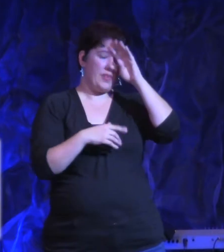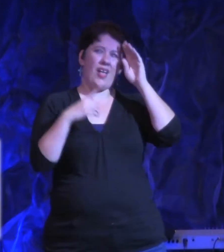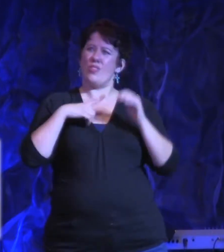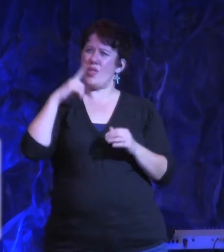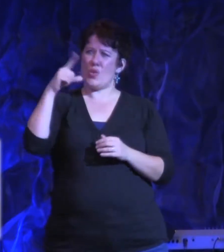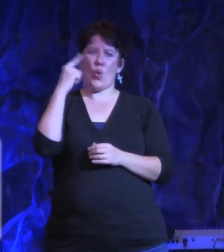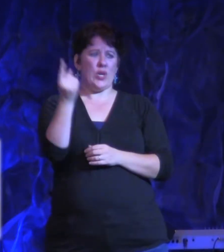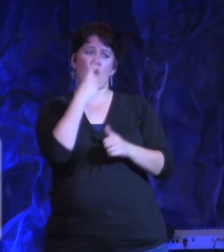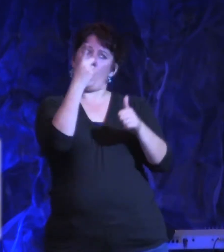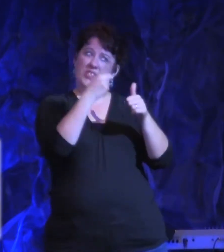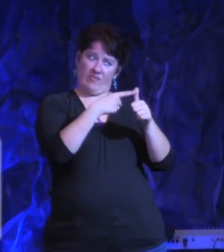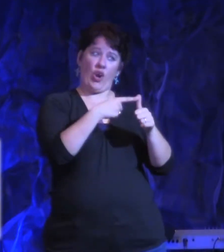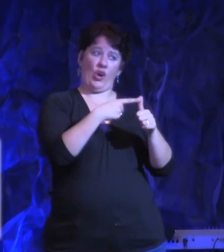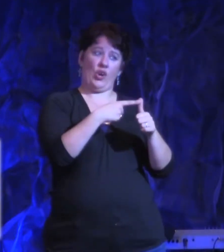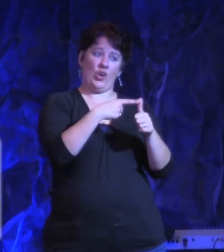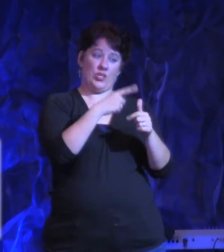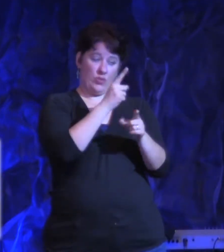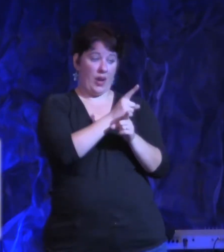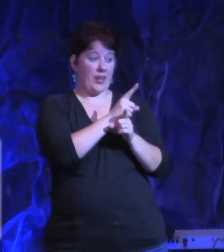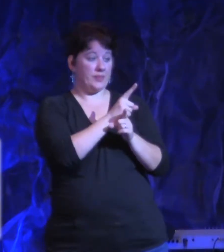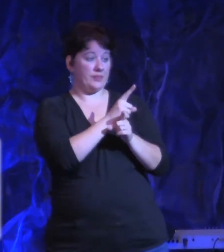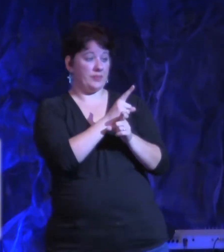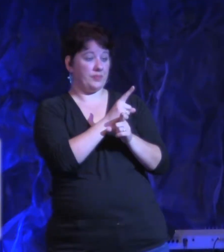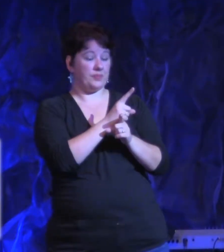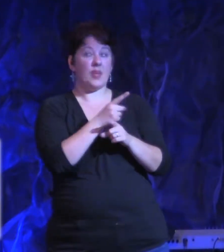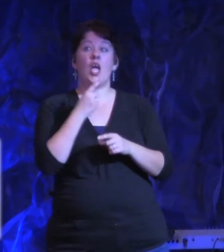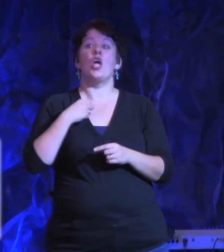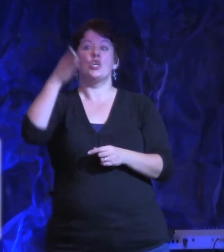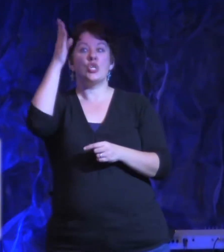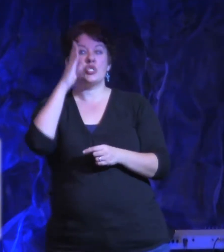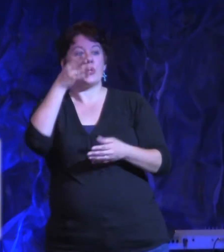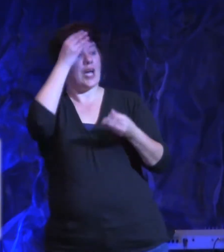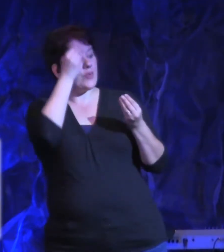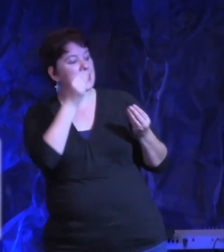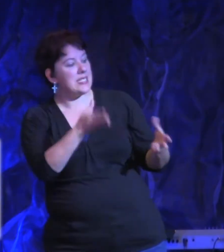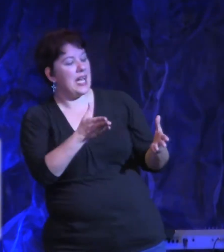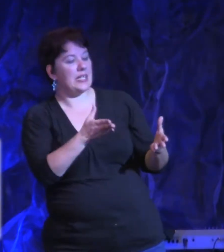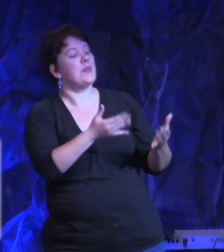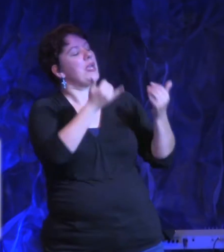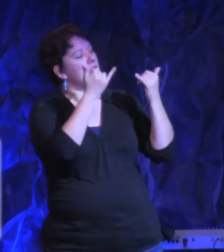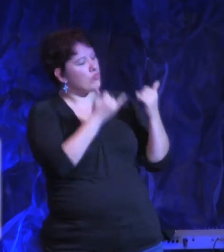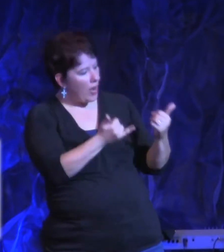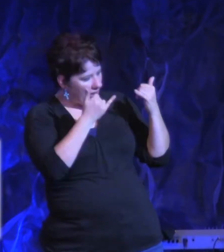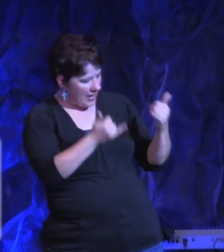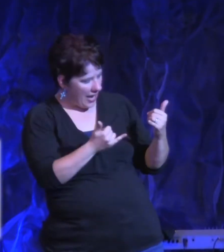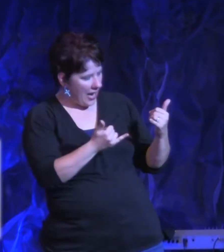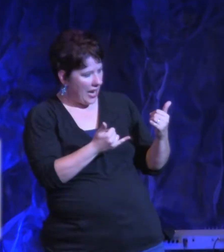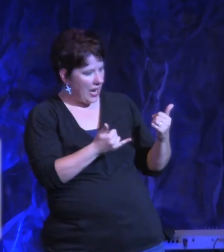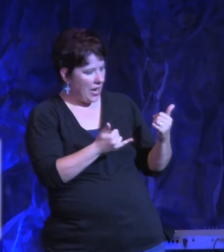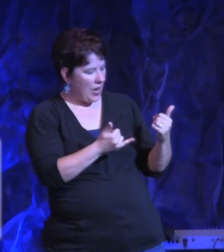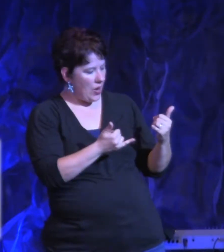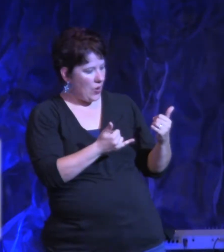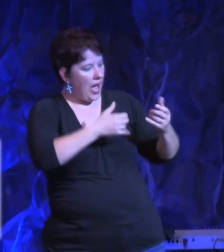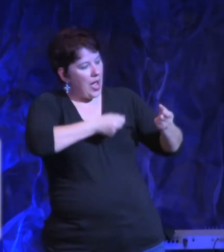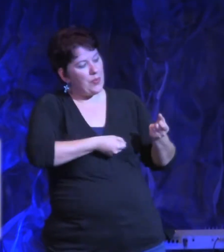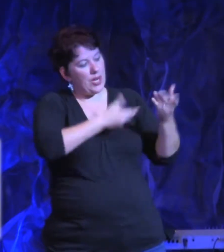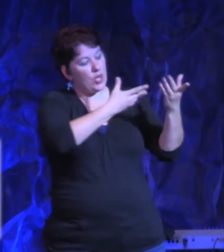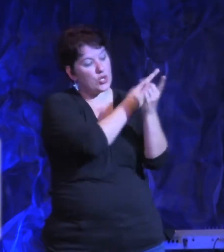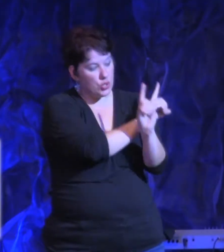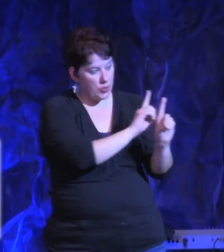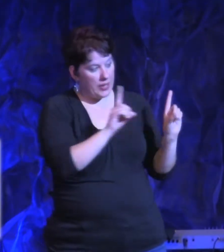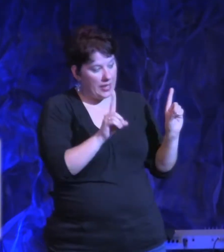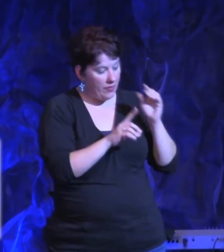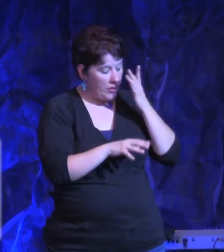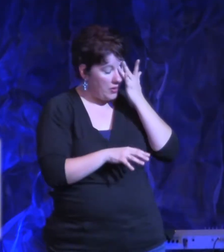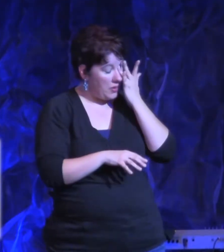always the head of the pack? Amen? And he says, listen, I'm going to deliver you from captivity and I'm going to be right in the front of you and I'm going to burst open the gate. So, in